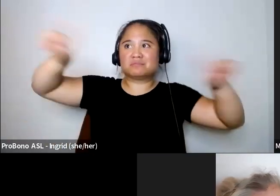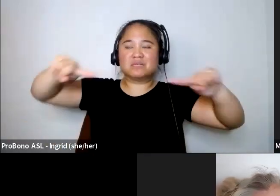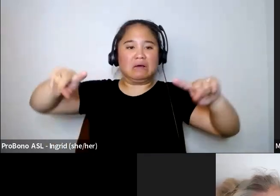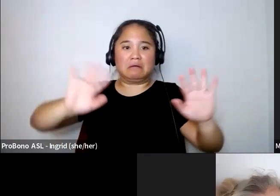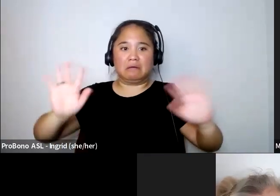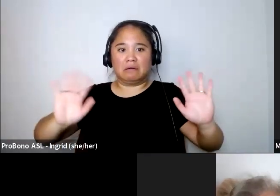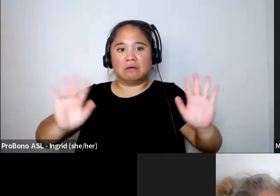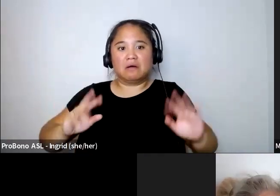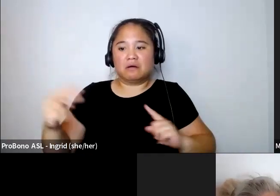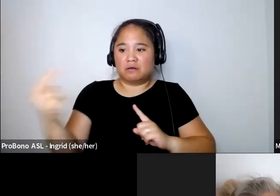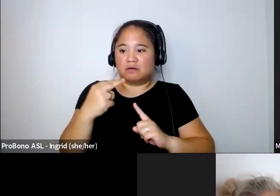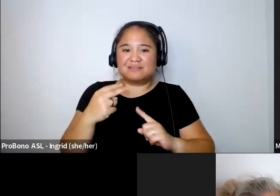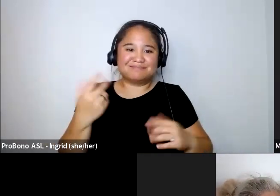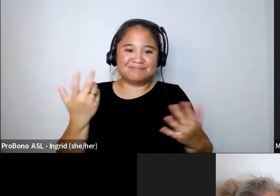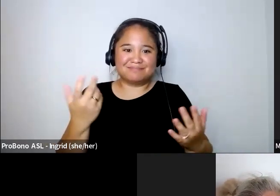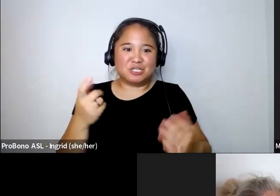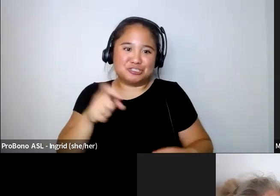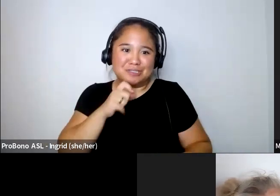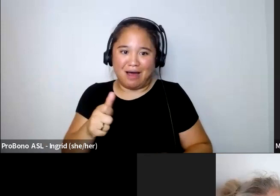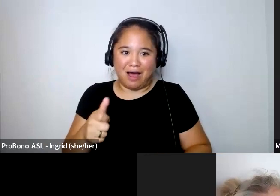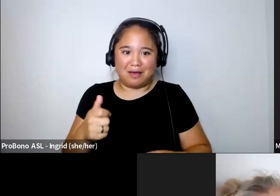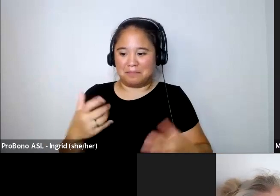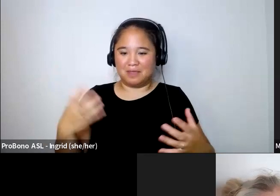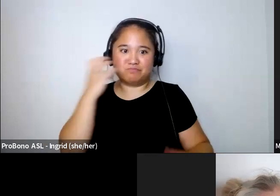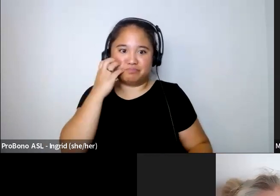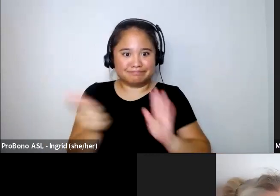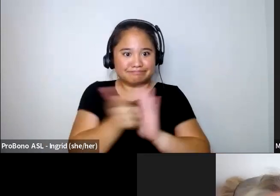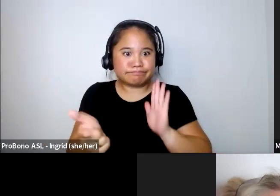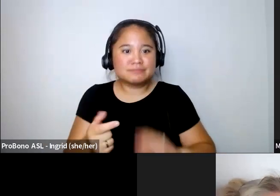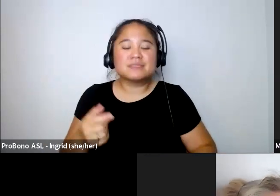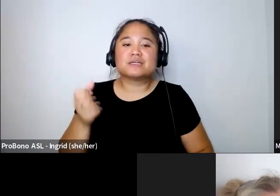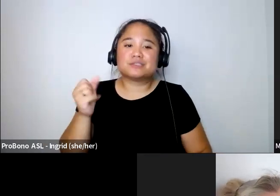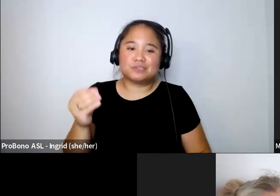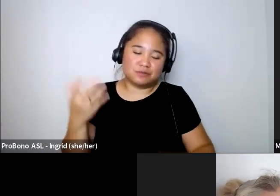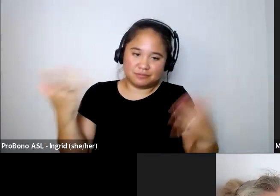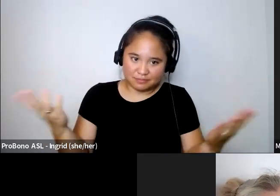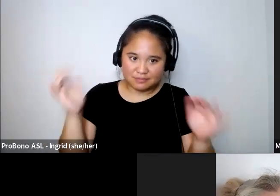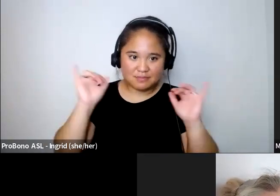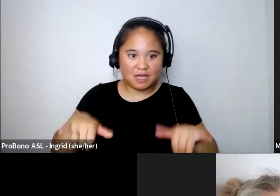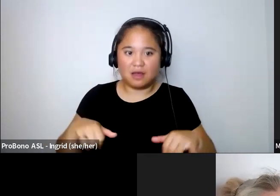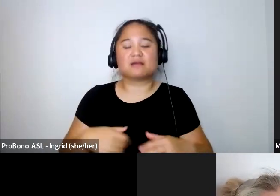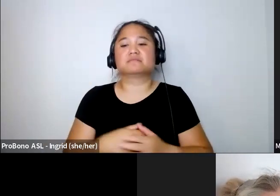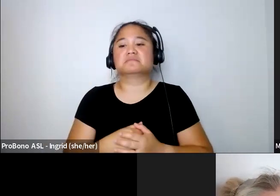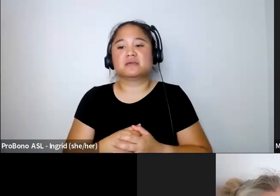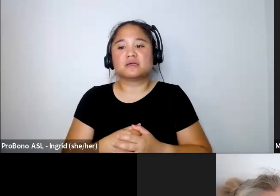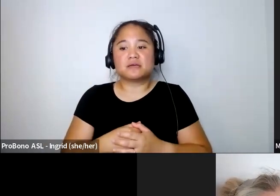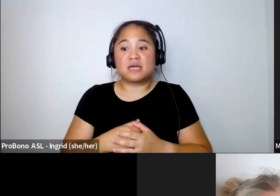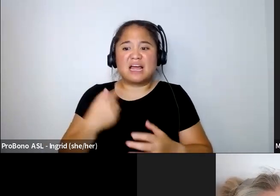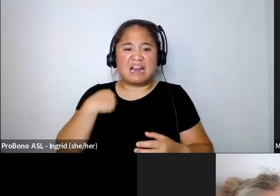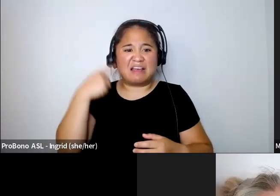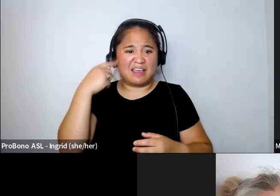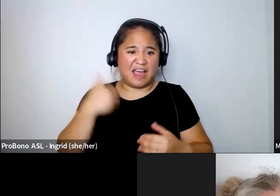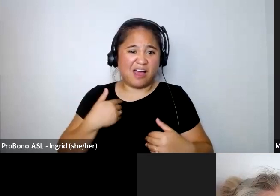perceived of having their cake and eating it too i guess you know so i i mean and there's a guy named nako